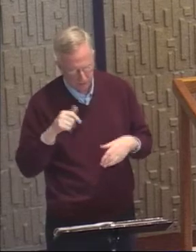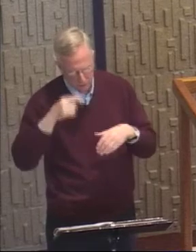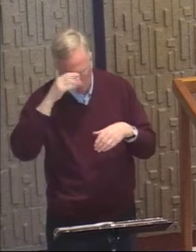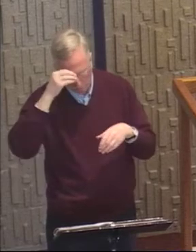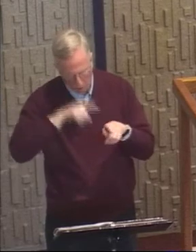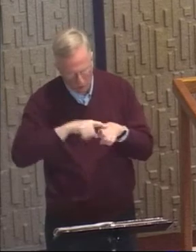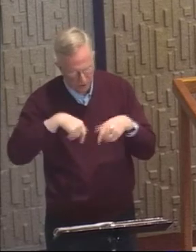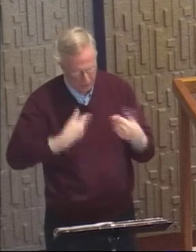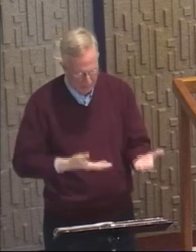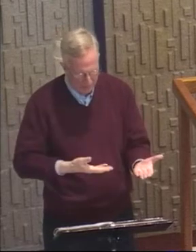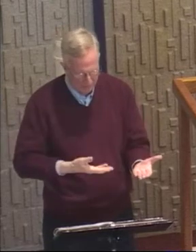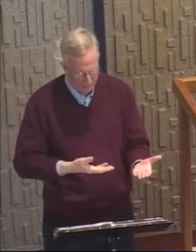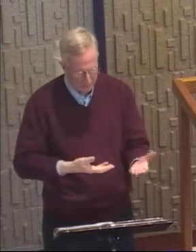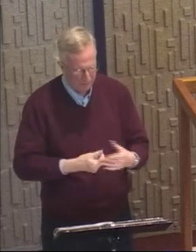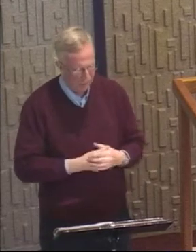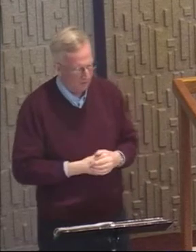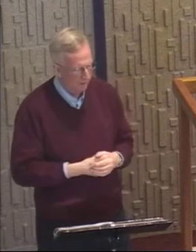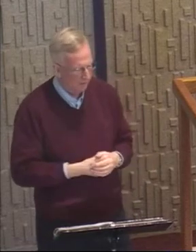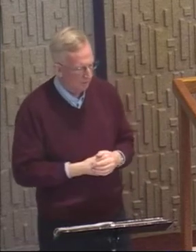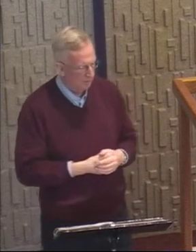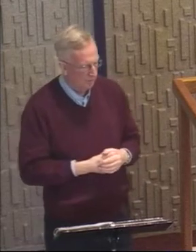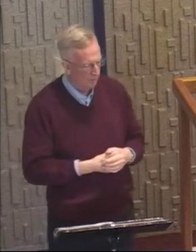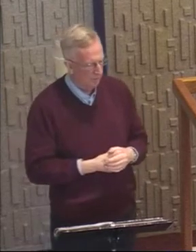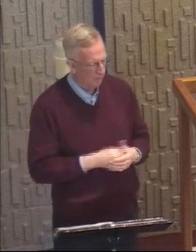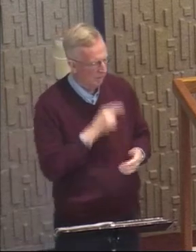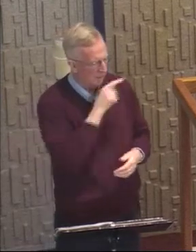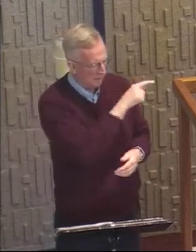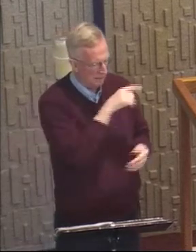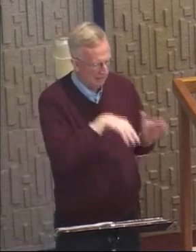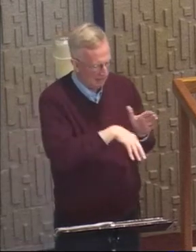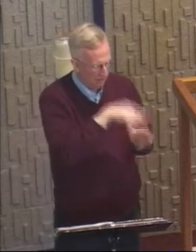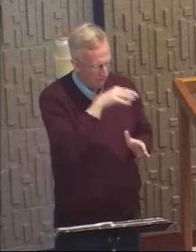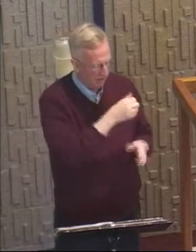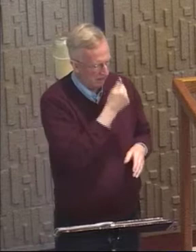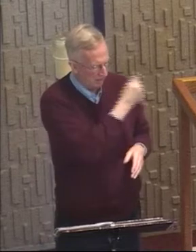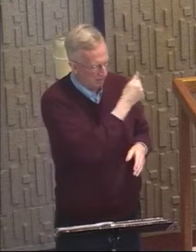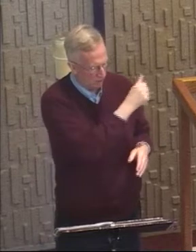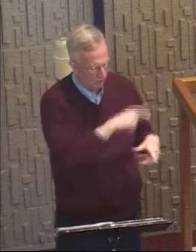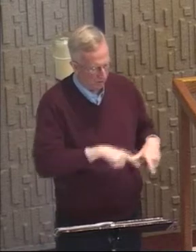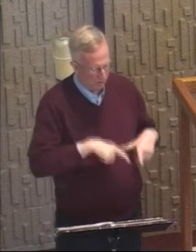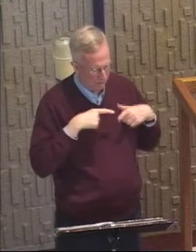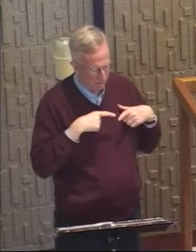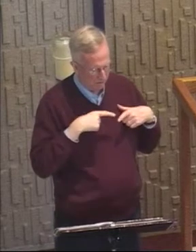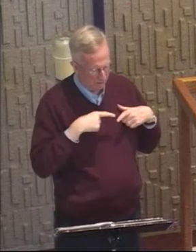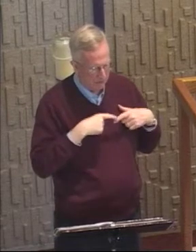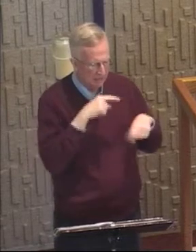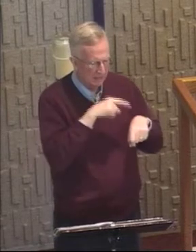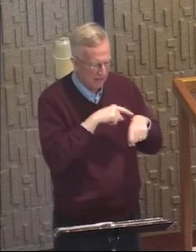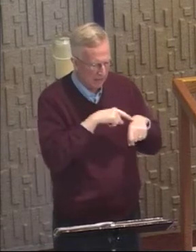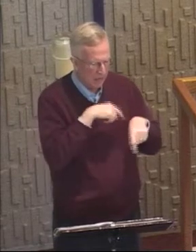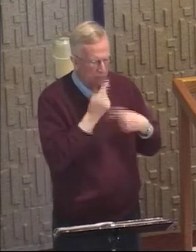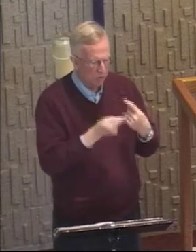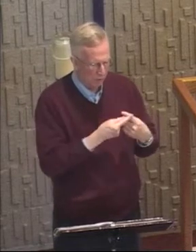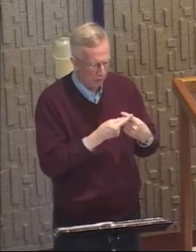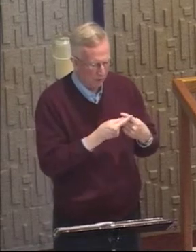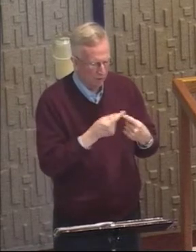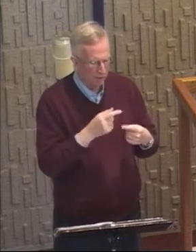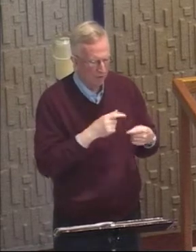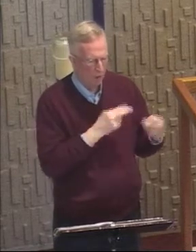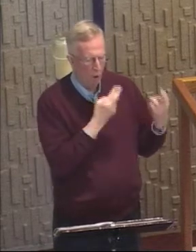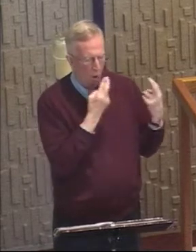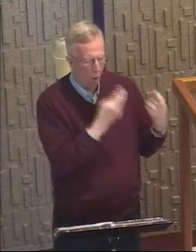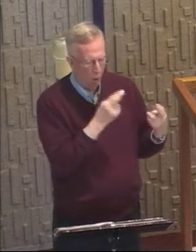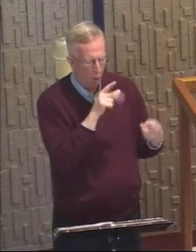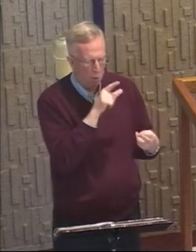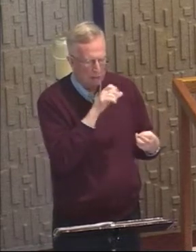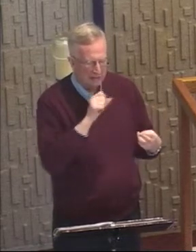And I find in my own personal journey, there are times when it was hopeless. I couldn't